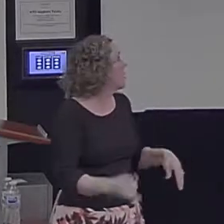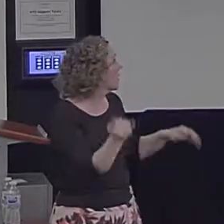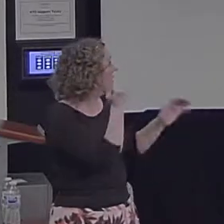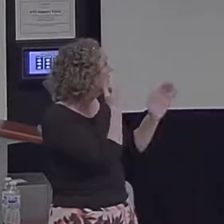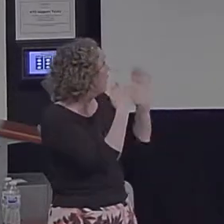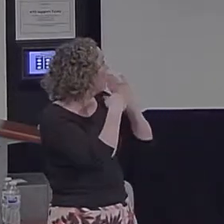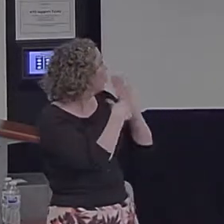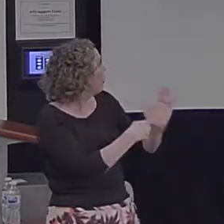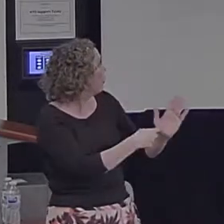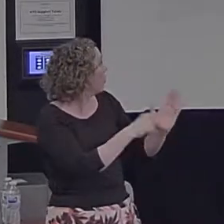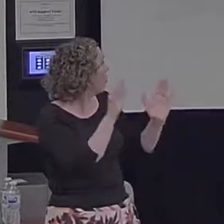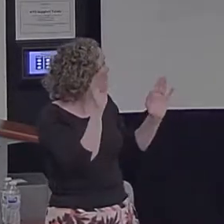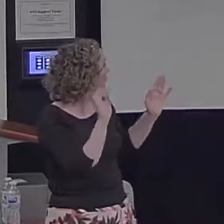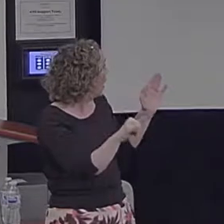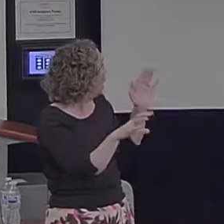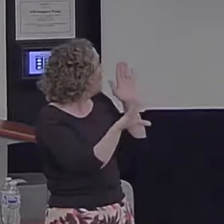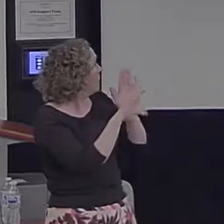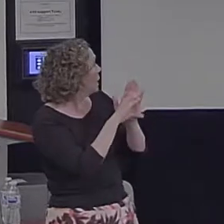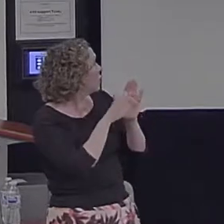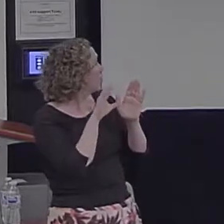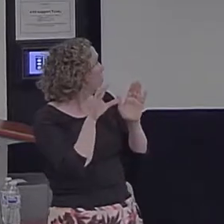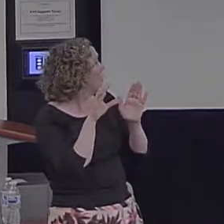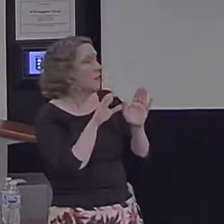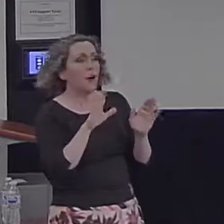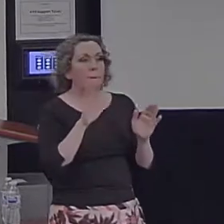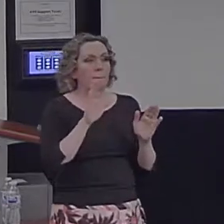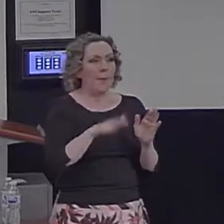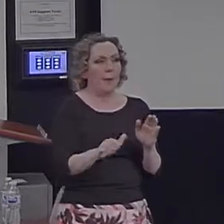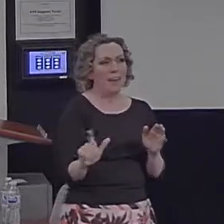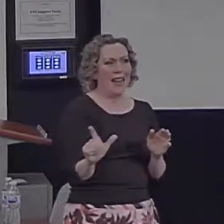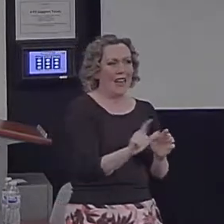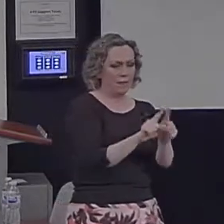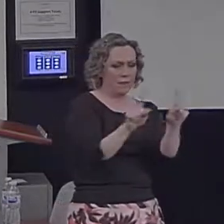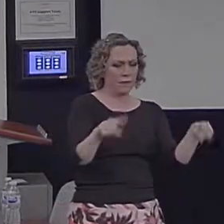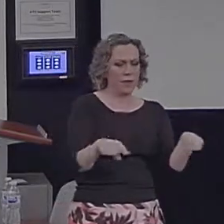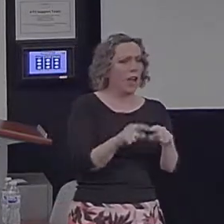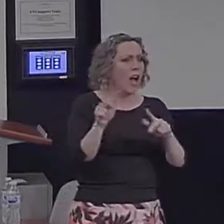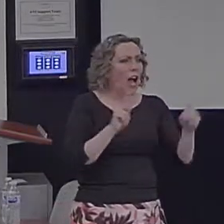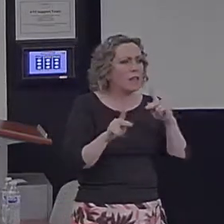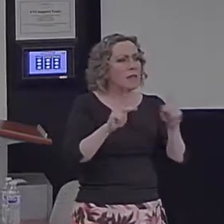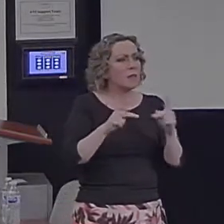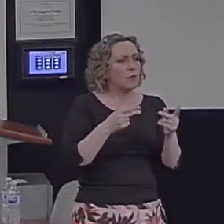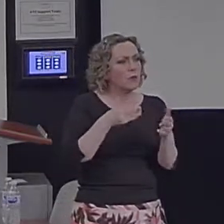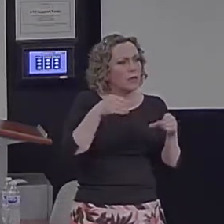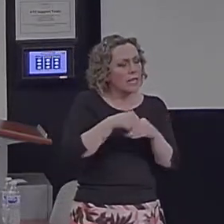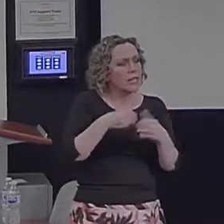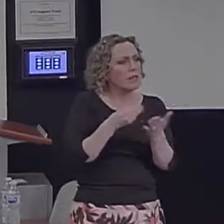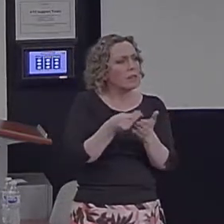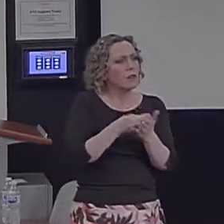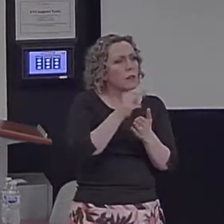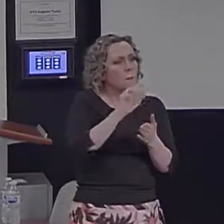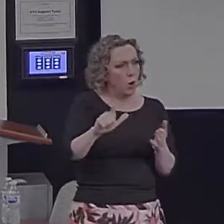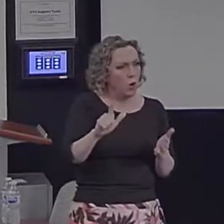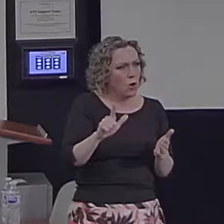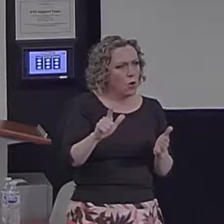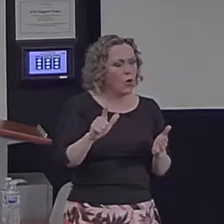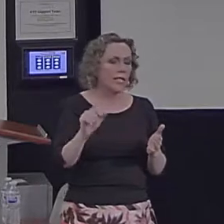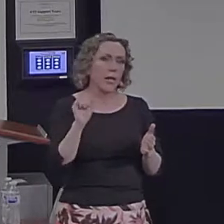in the left corner of people in a shopping mall, you might say, okay, I'm imagining myself going to my local